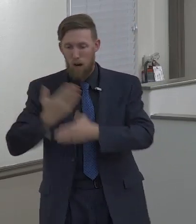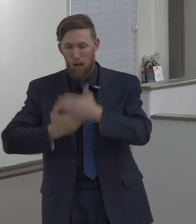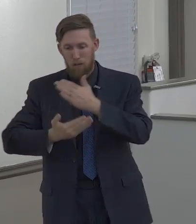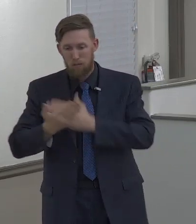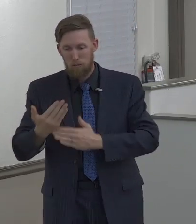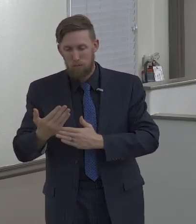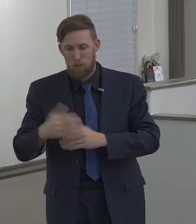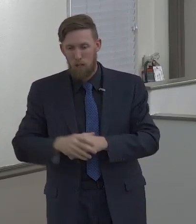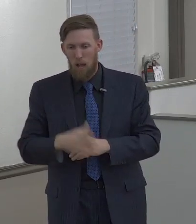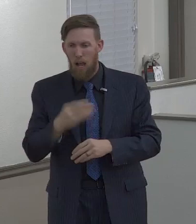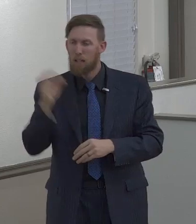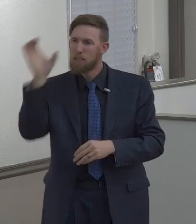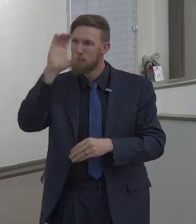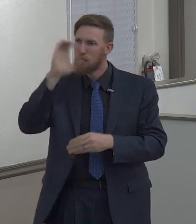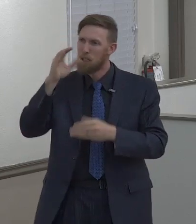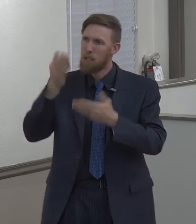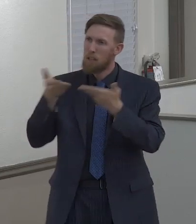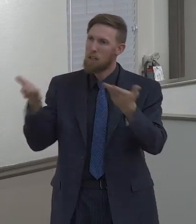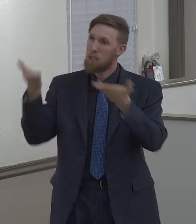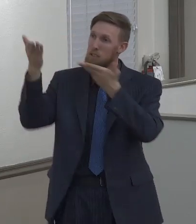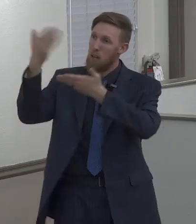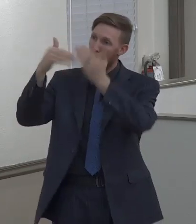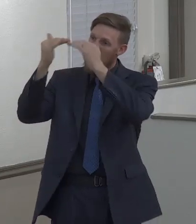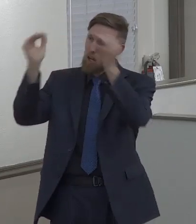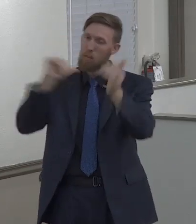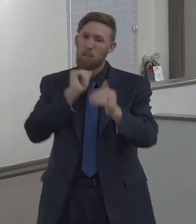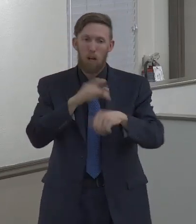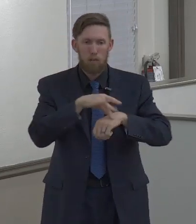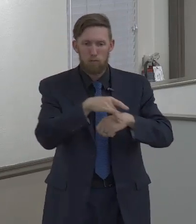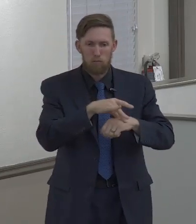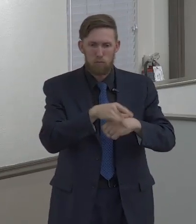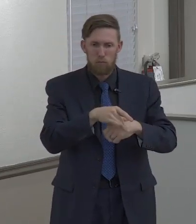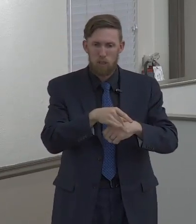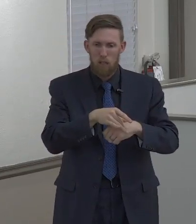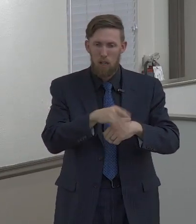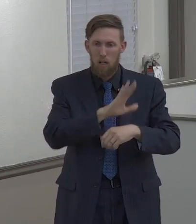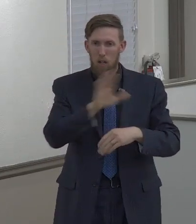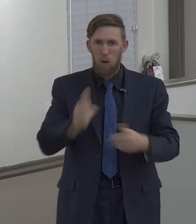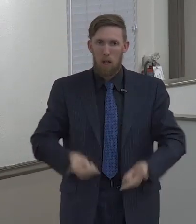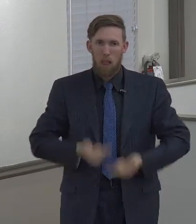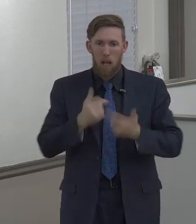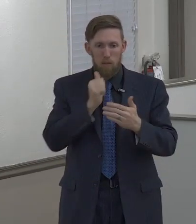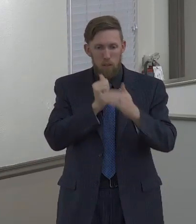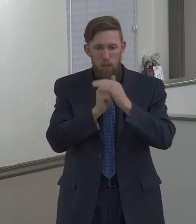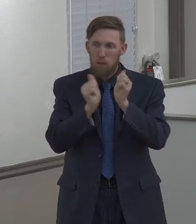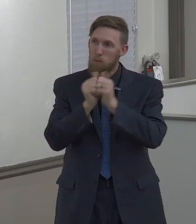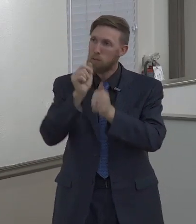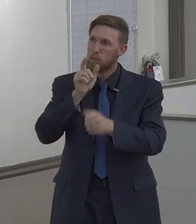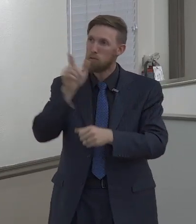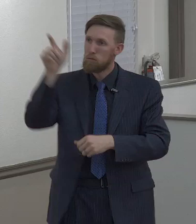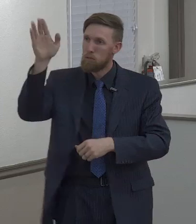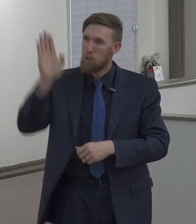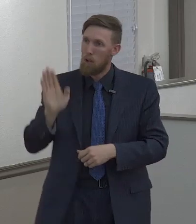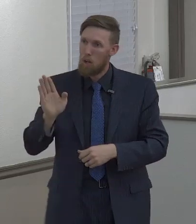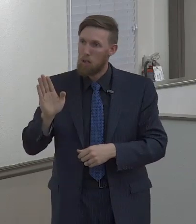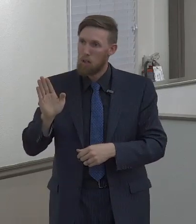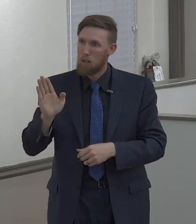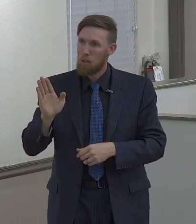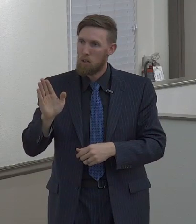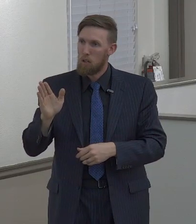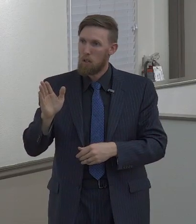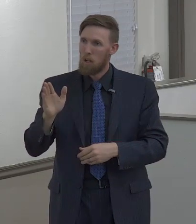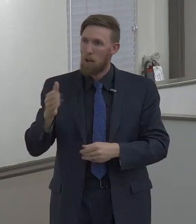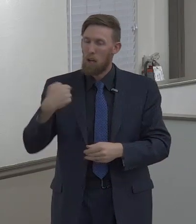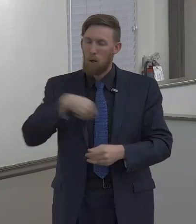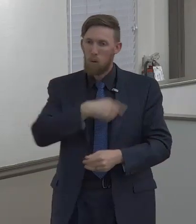things above, not on things on the earth. For ye are dead, and your life is hid with Christ in God. When Christ, who is our